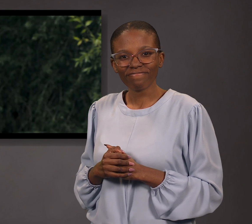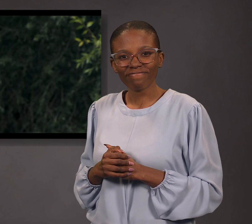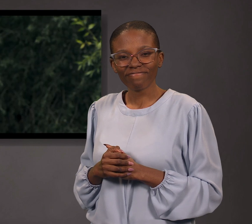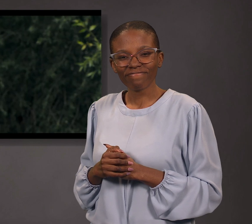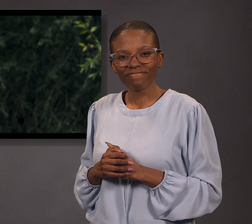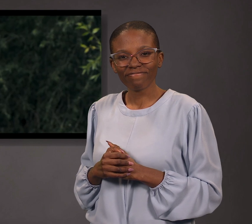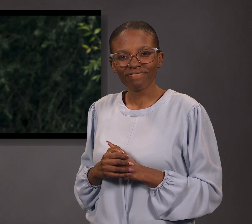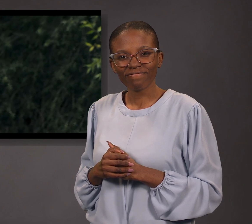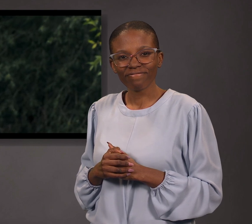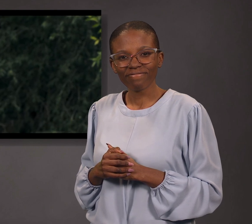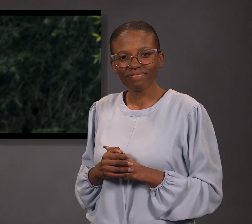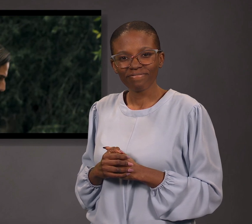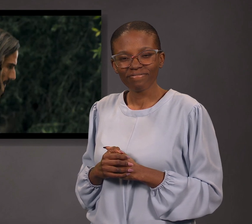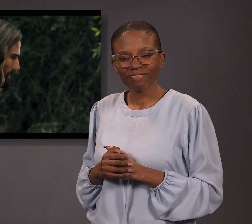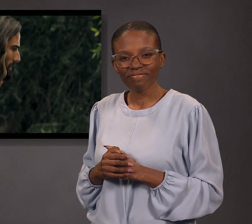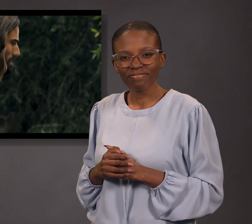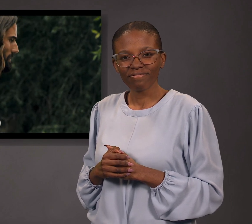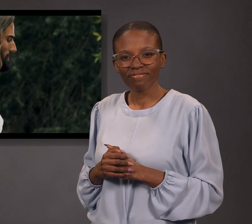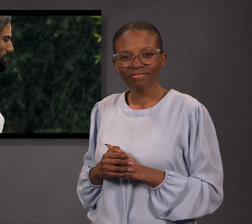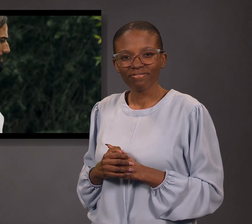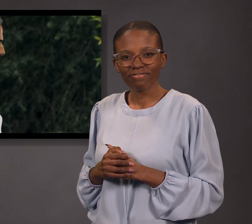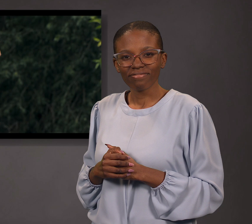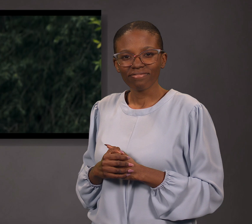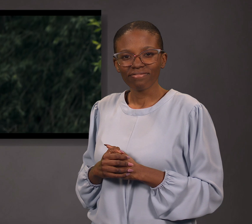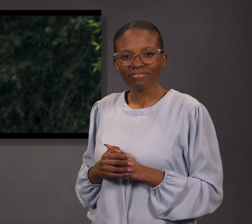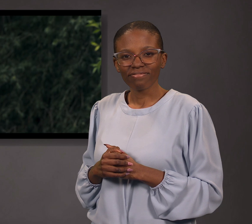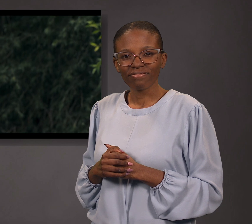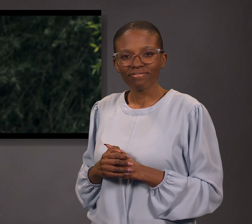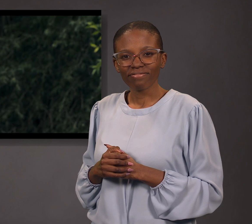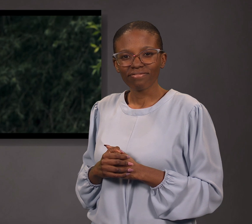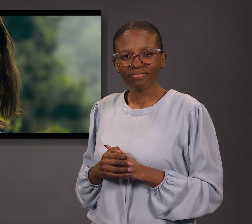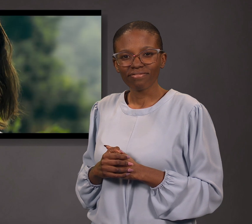Our Father, we are in heaven. Our Father, are are in heaven.